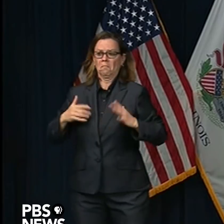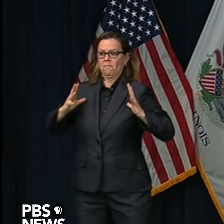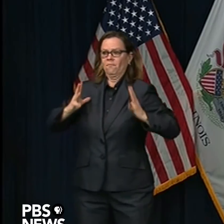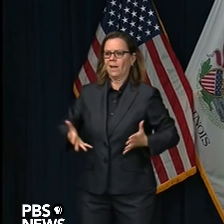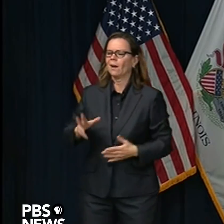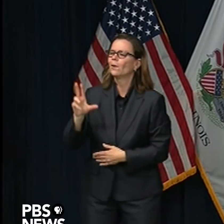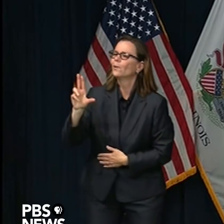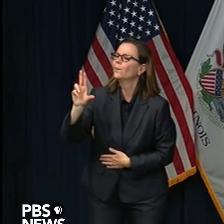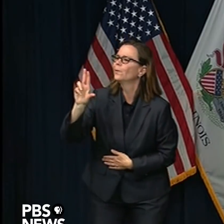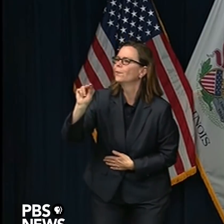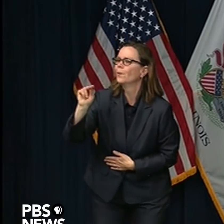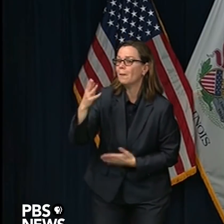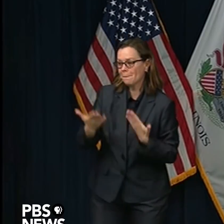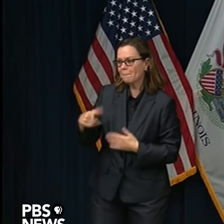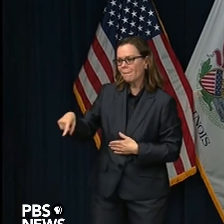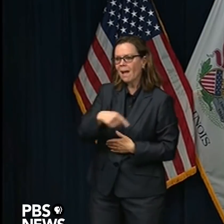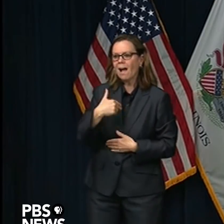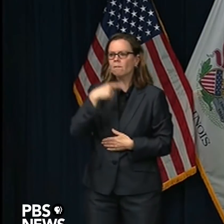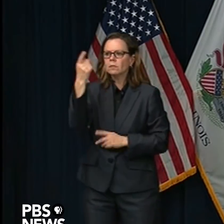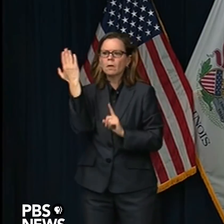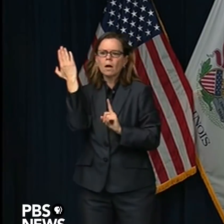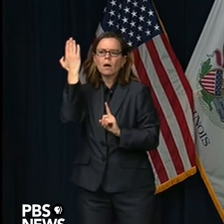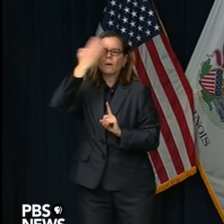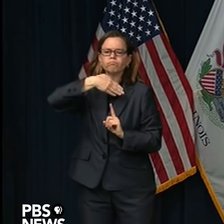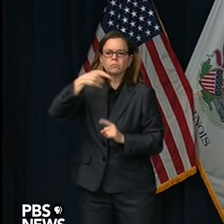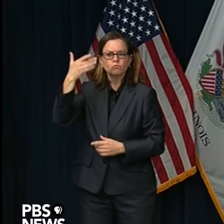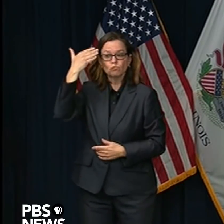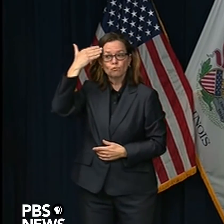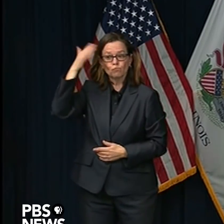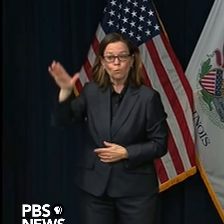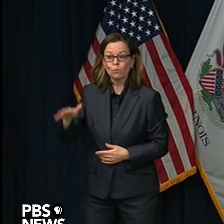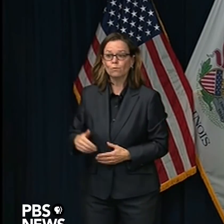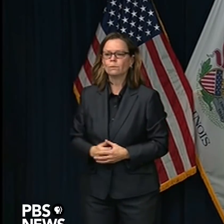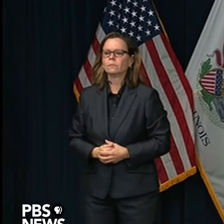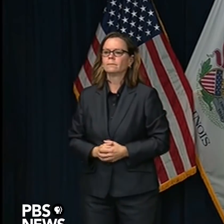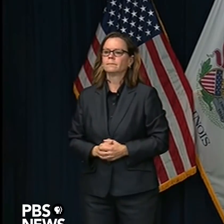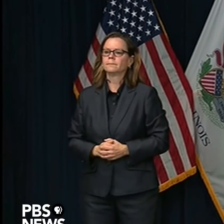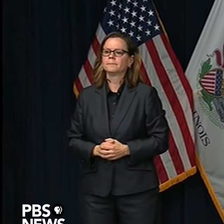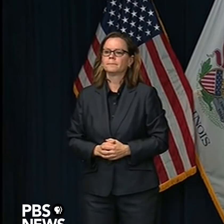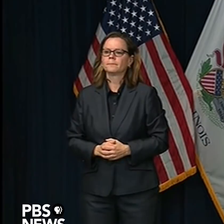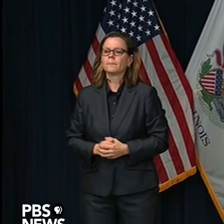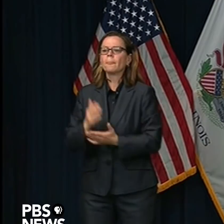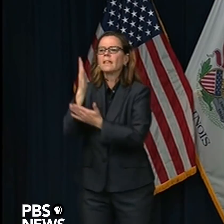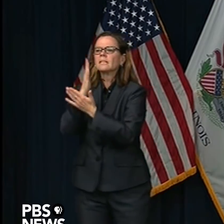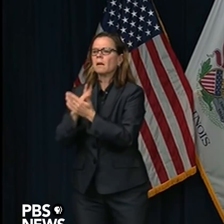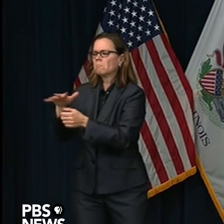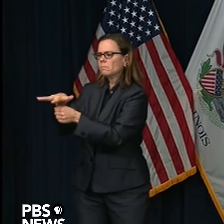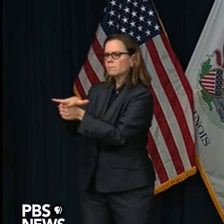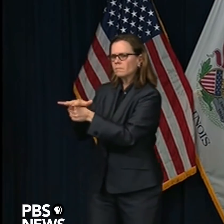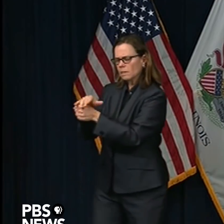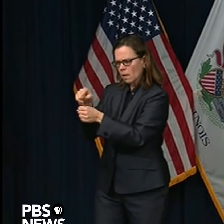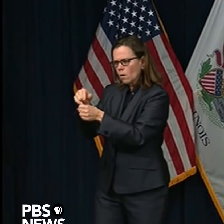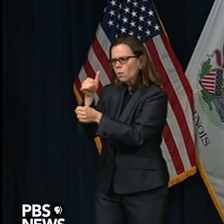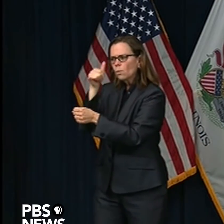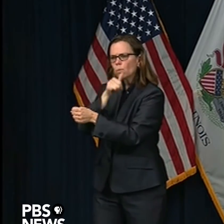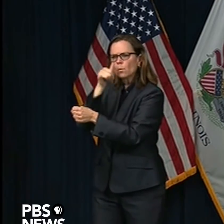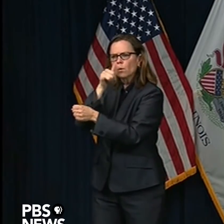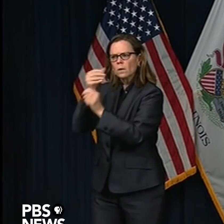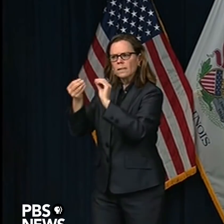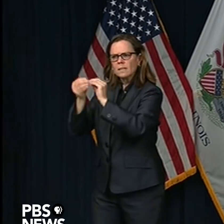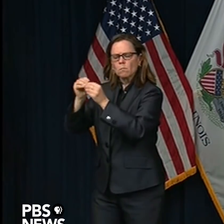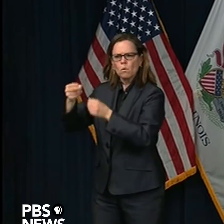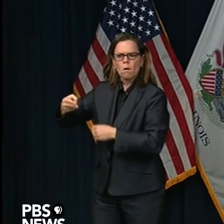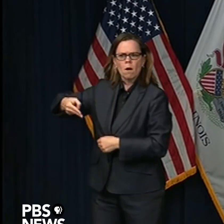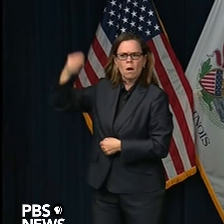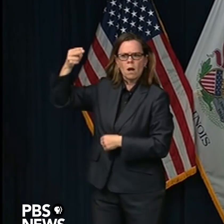areas, communities, neighborhoods where there's a higher density of people with whether it's